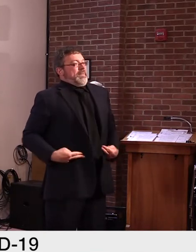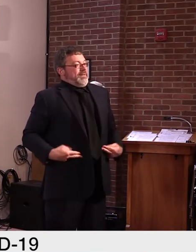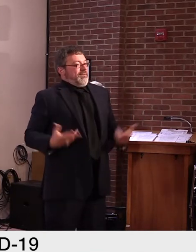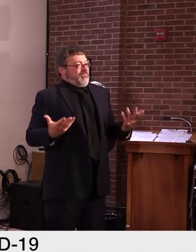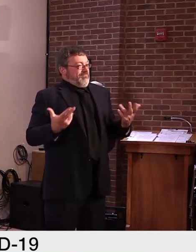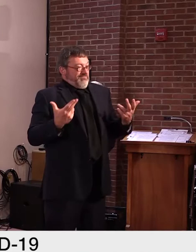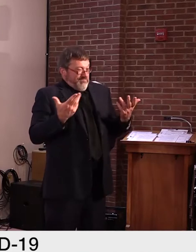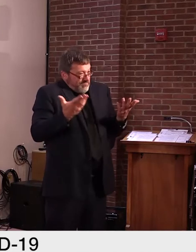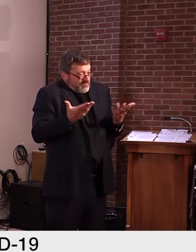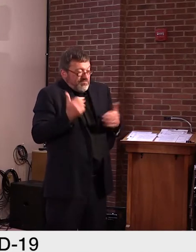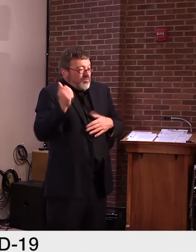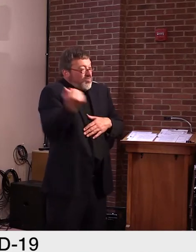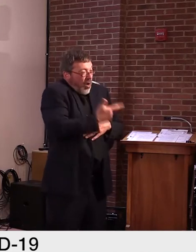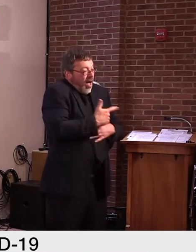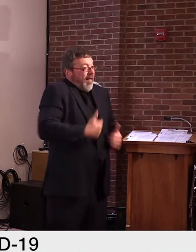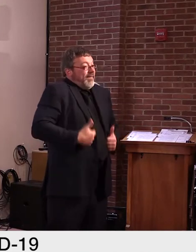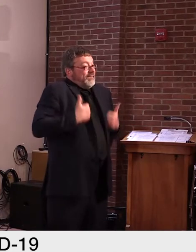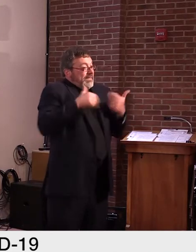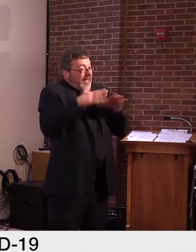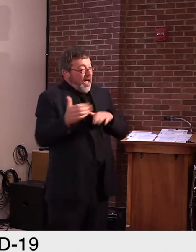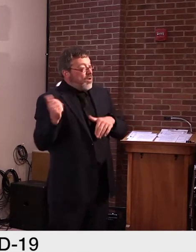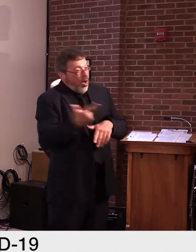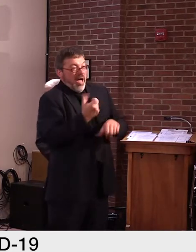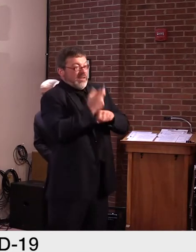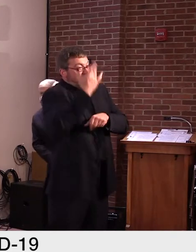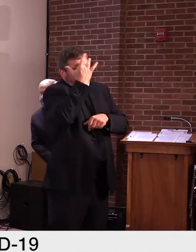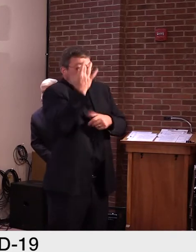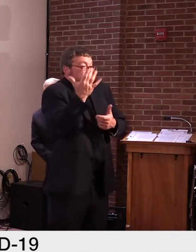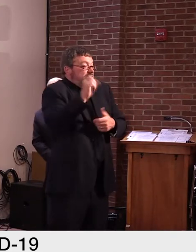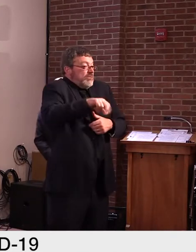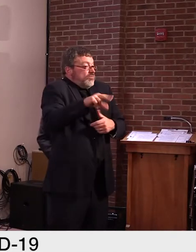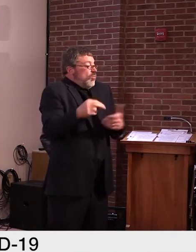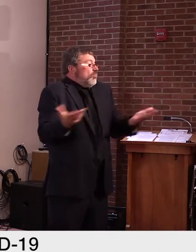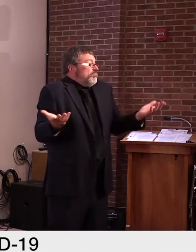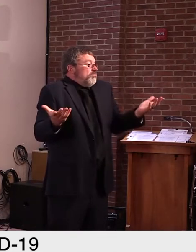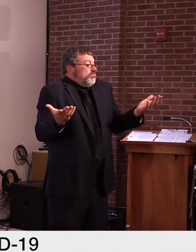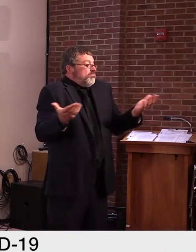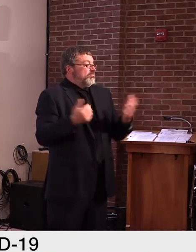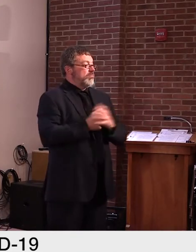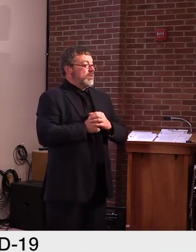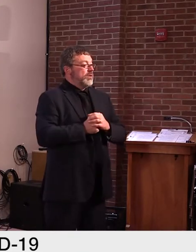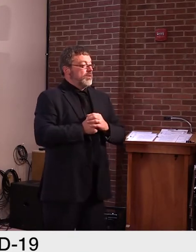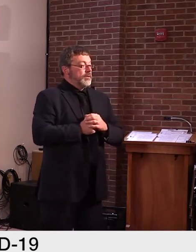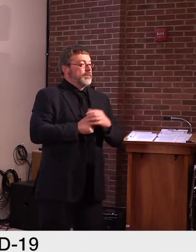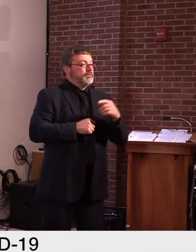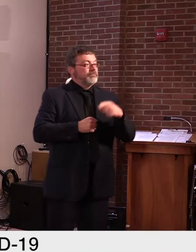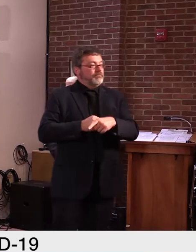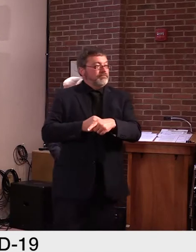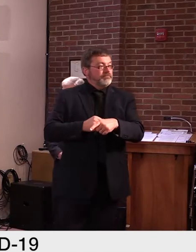So has that happened? Are you saying in Vermont that has happened? Actually, yes.